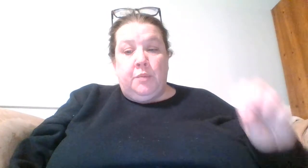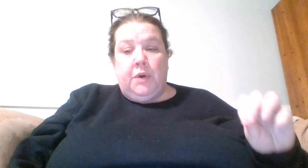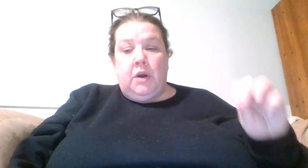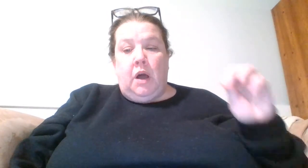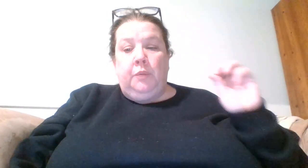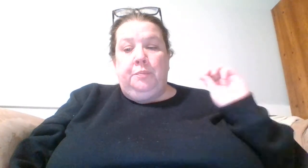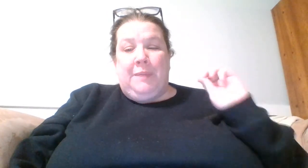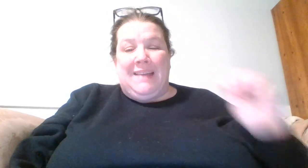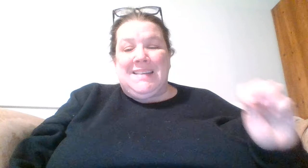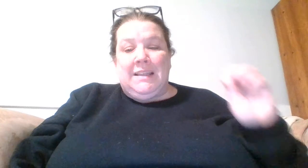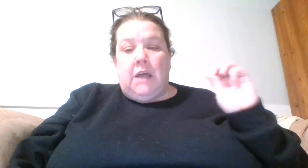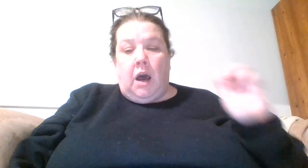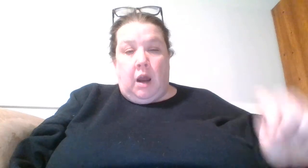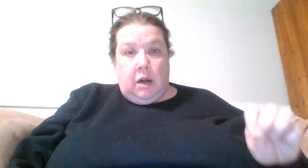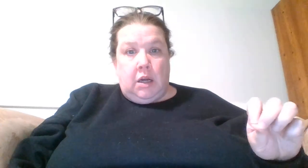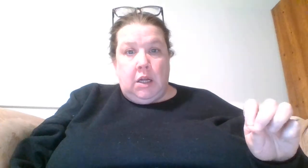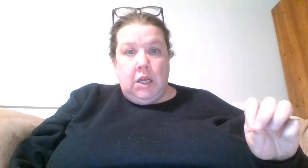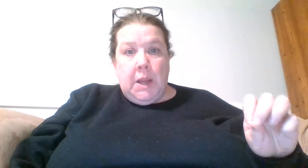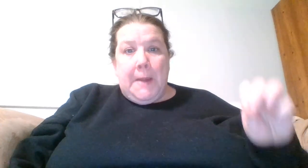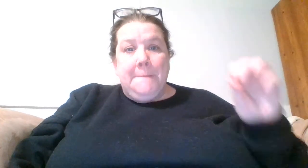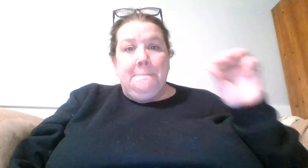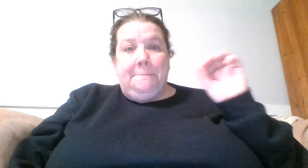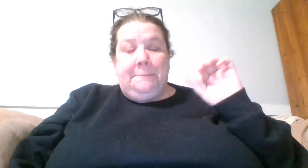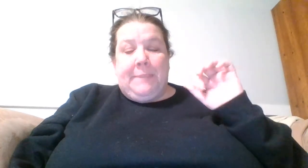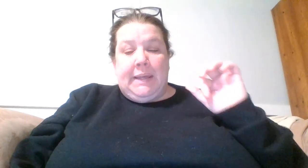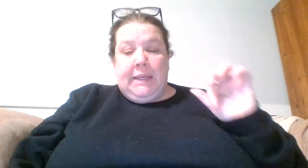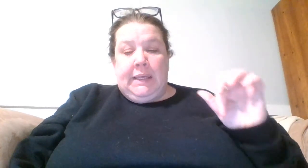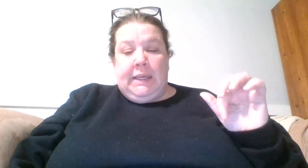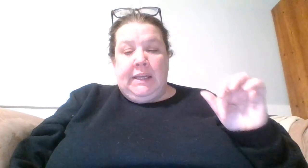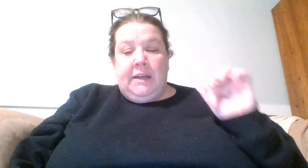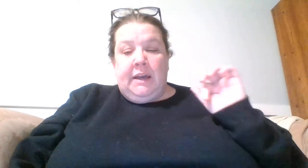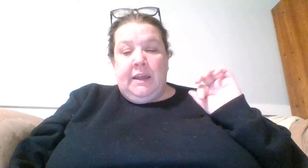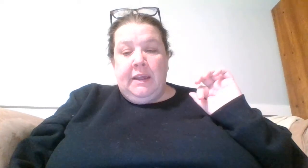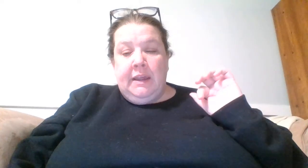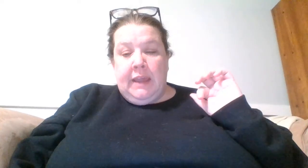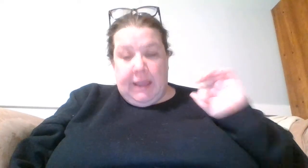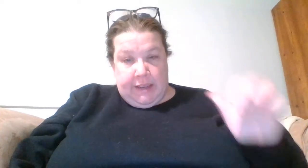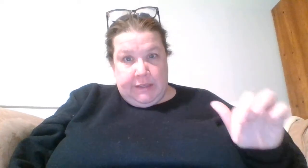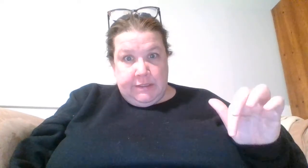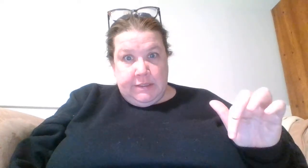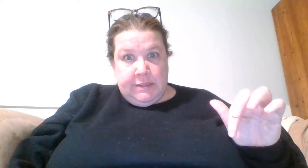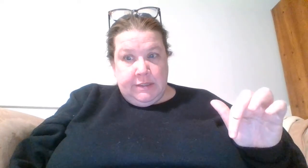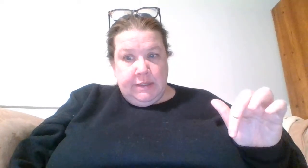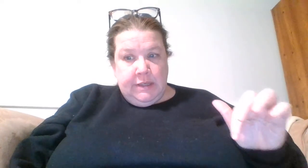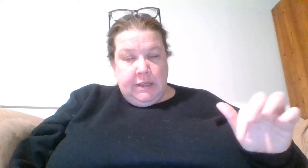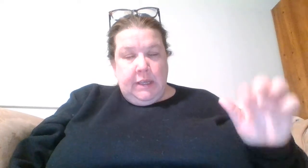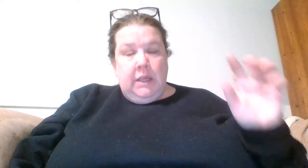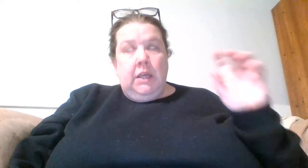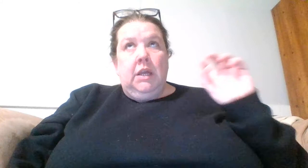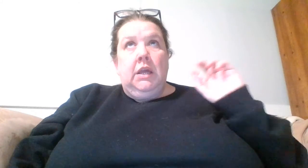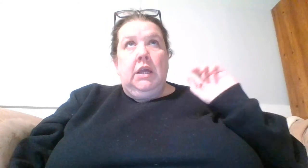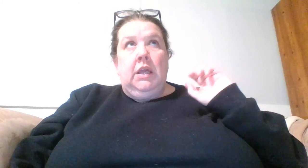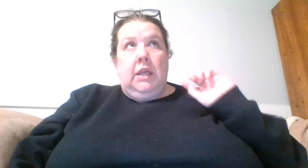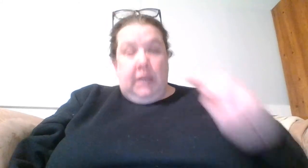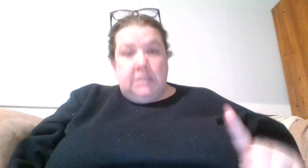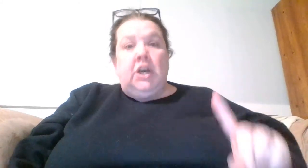a book called Bending the Arc by Keita Haynes it is a